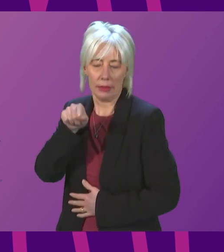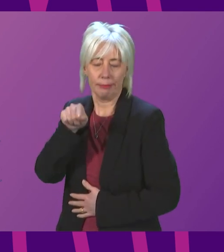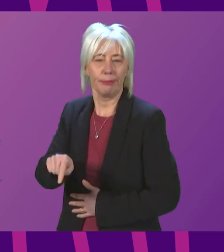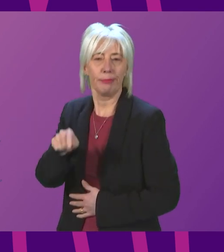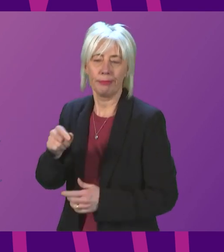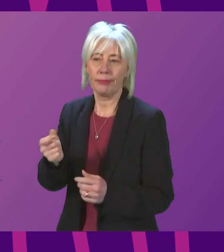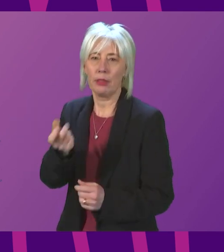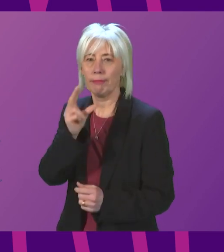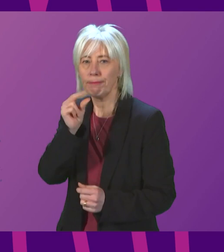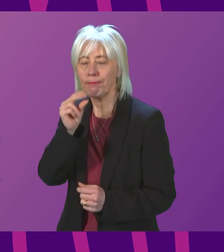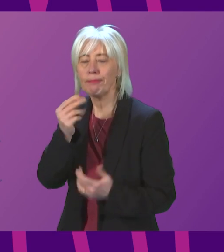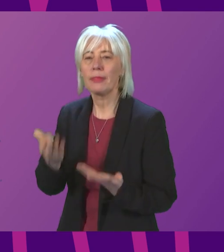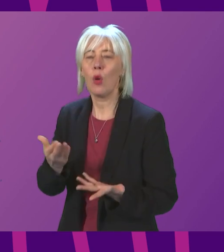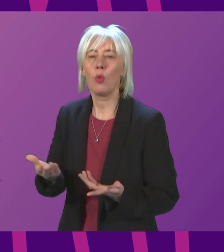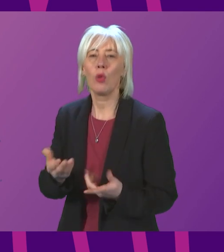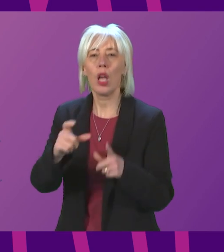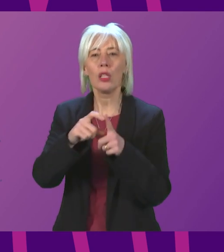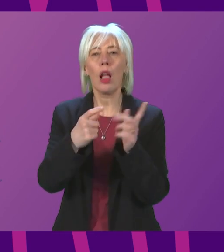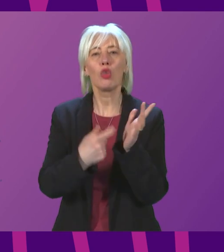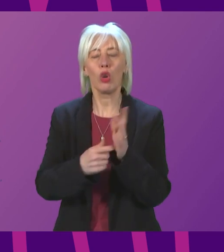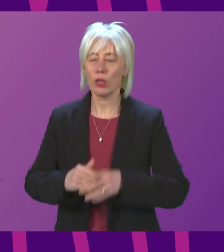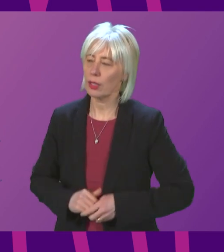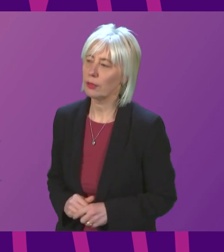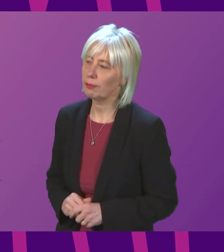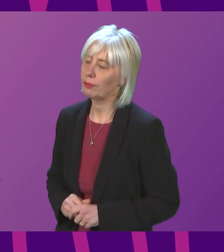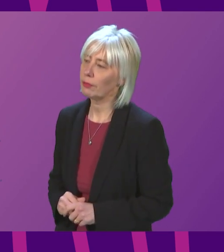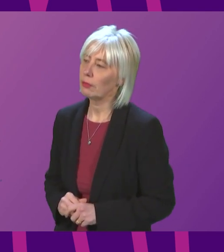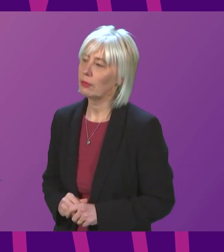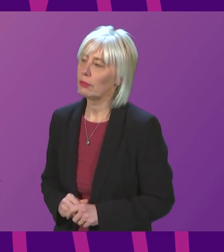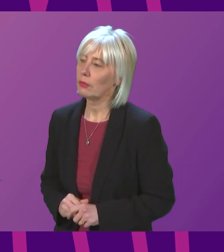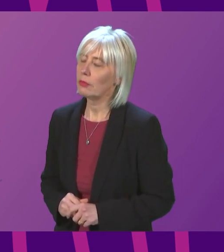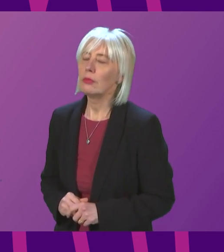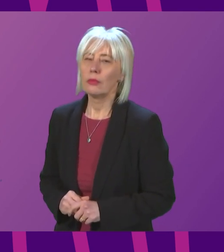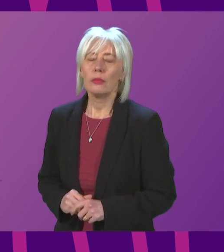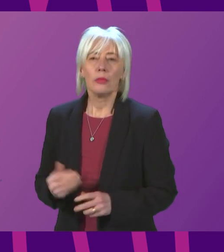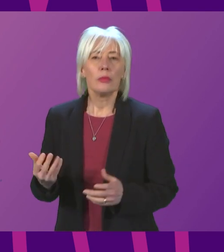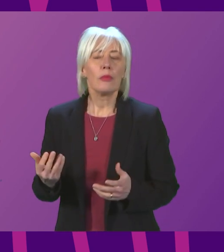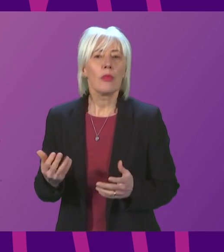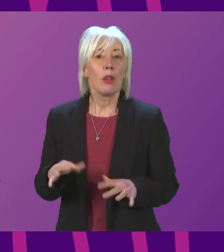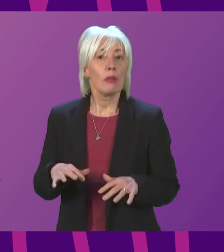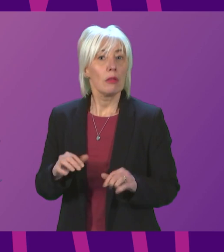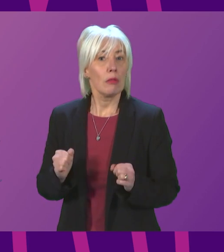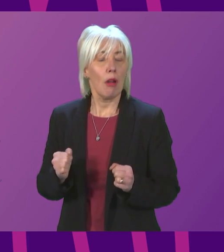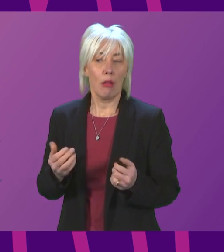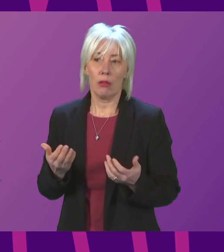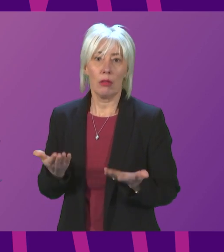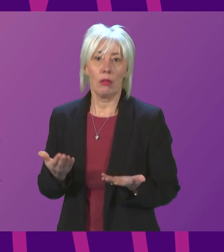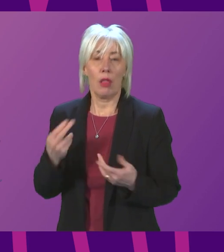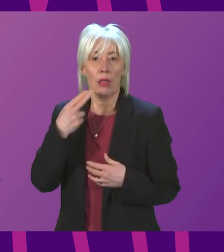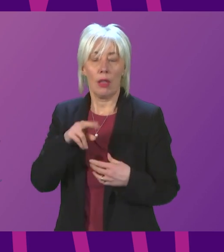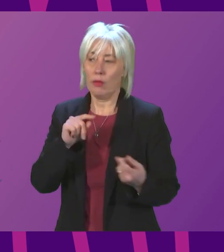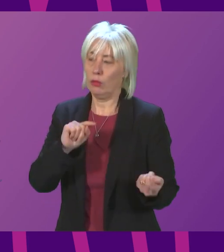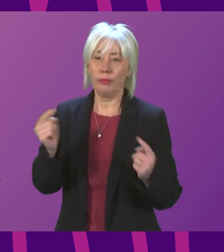buttons now. And I call on Douglas Ross. Thank you very much, Presiding Officer. Can I begin by saying that as we debate this afternoon,